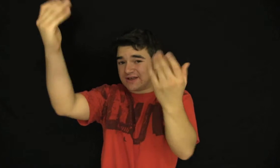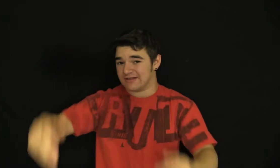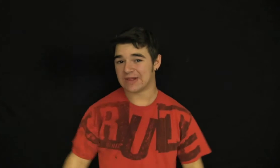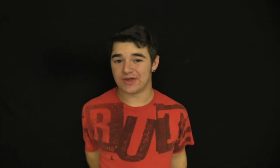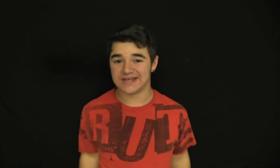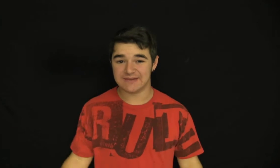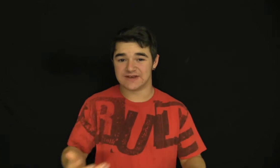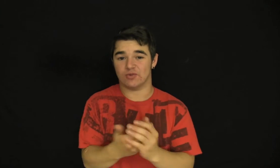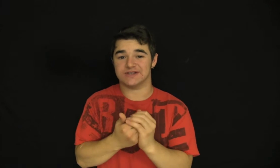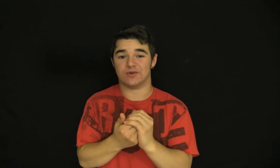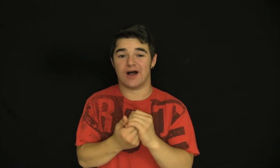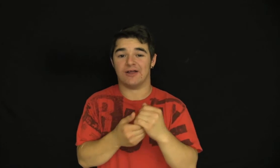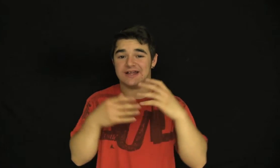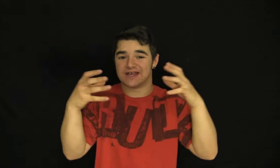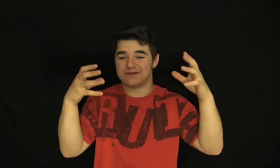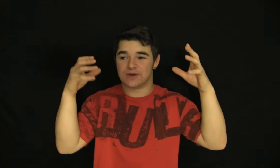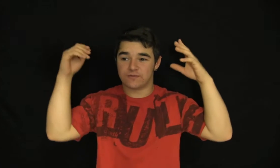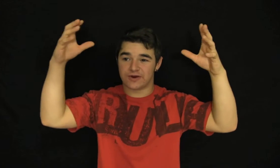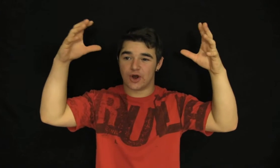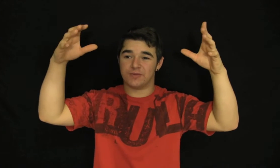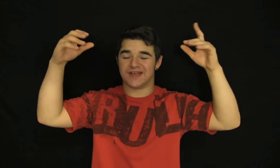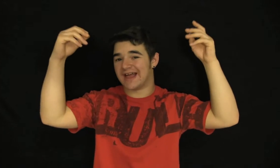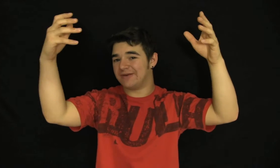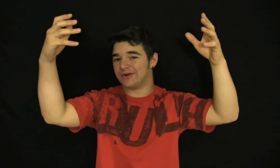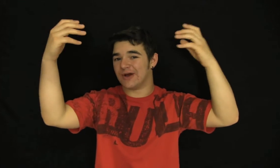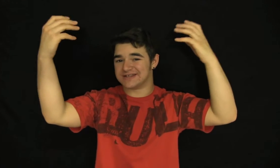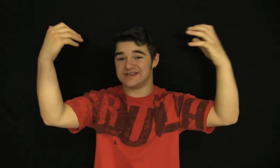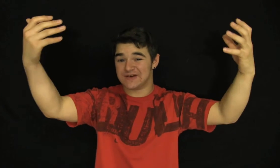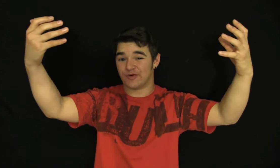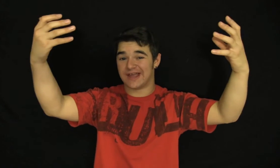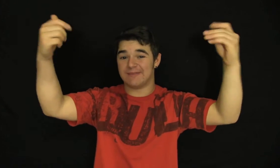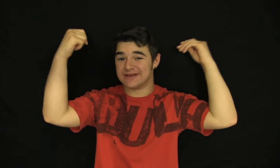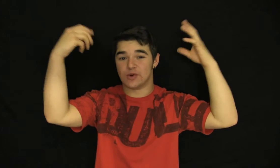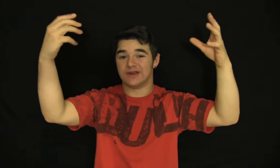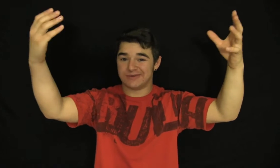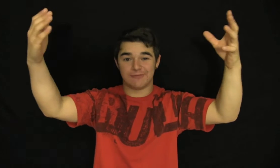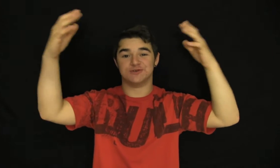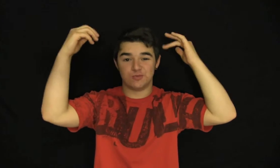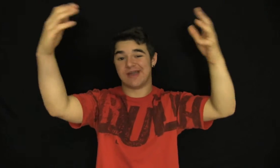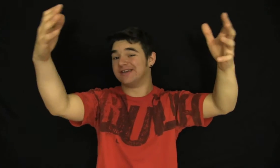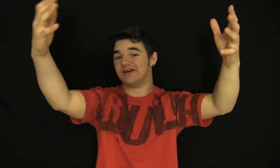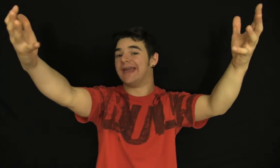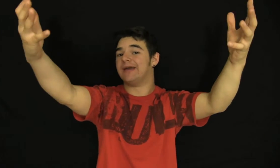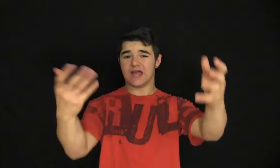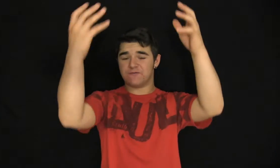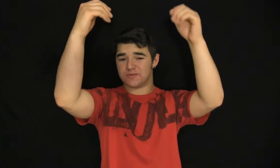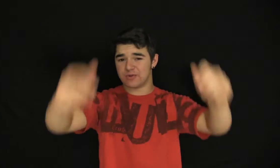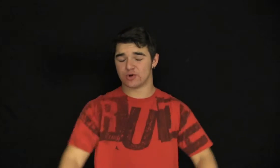like playing games every once in a while. It's going to be so free and open that anyone who has an idea for a game is going to be able to make a game. And from that, go on